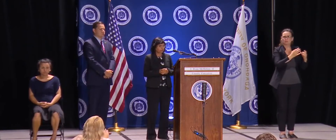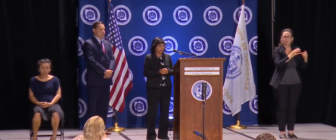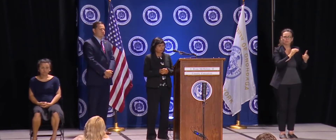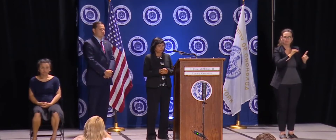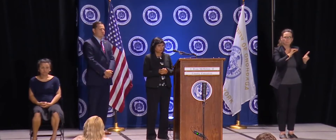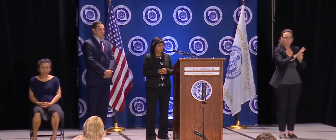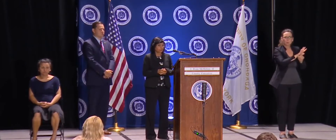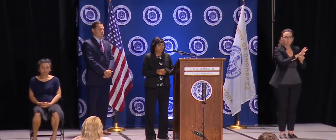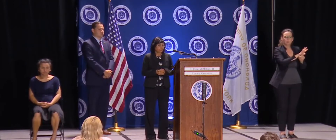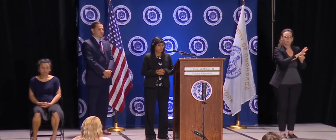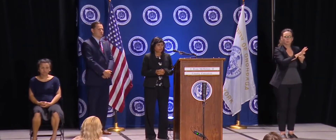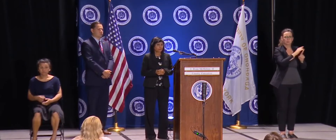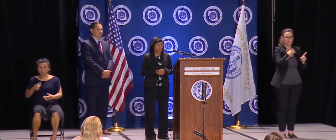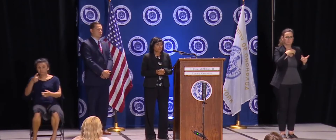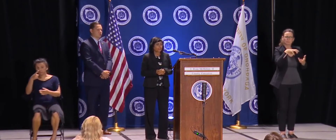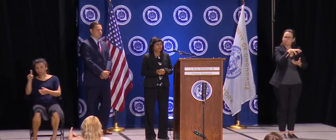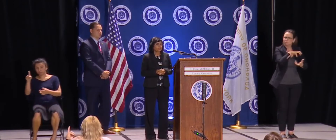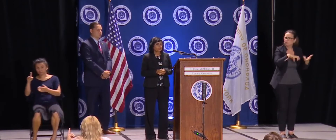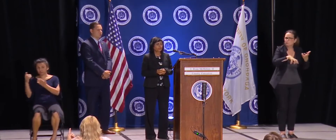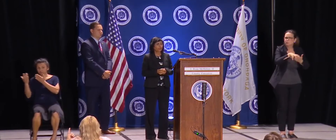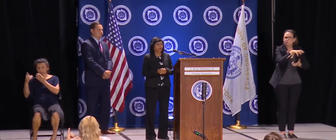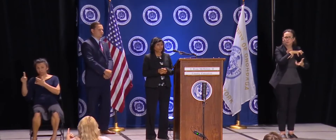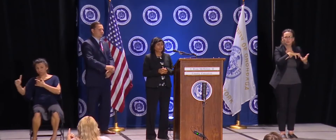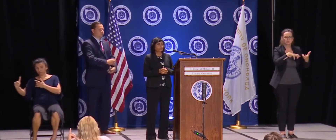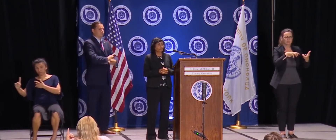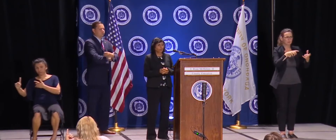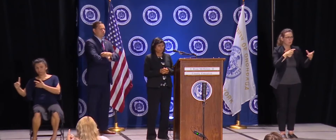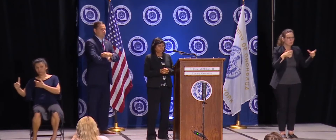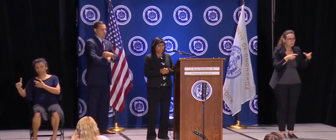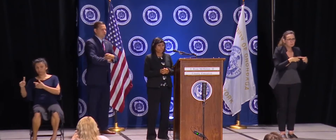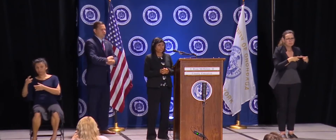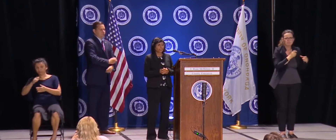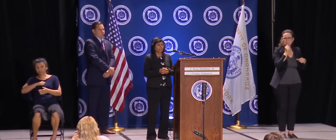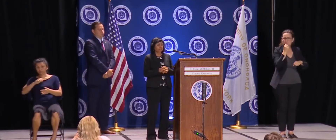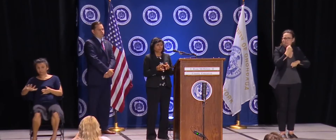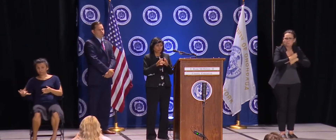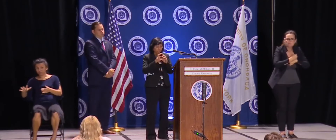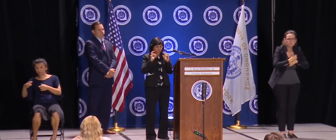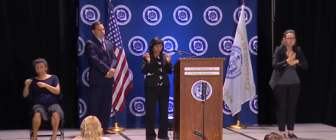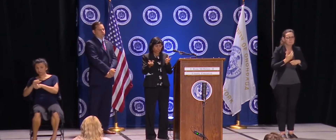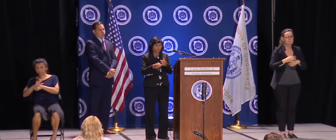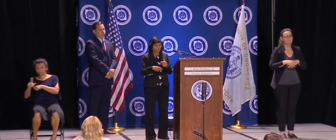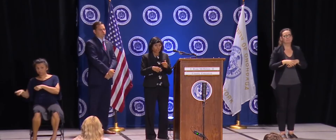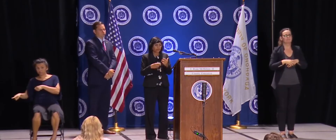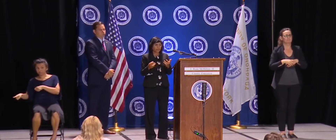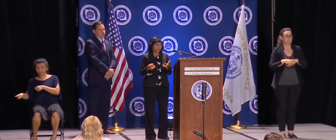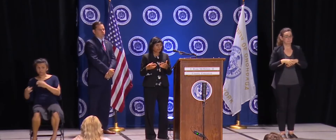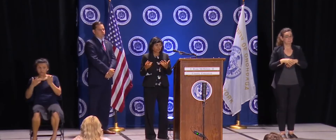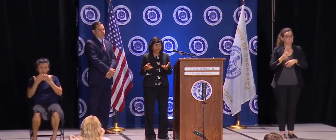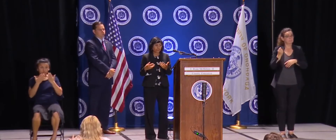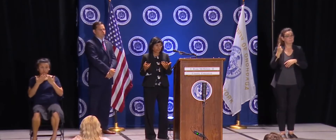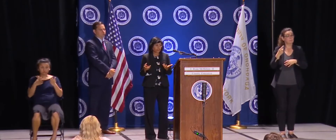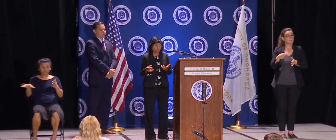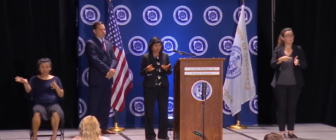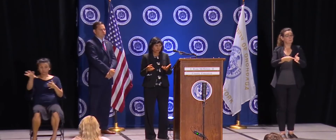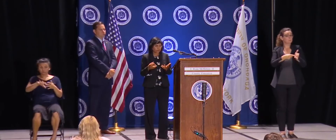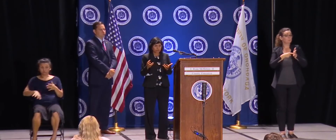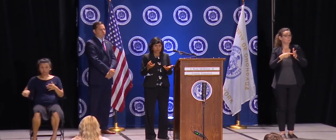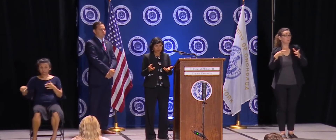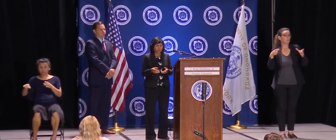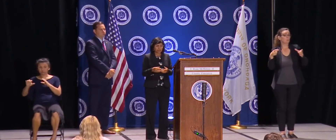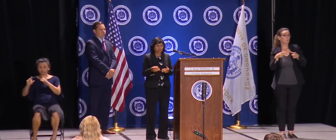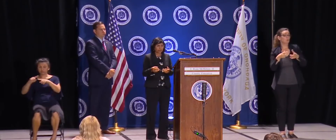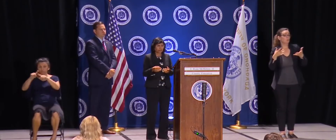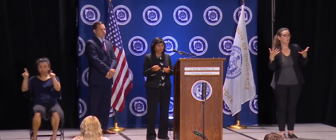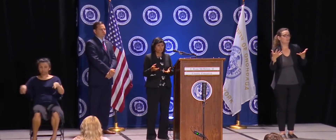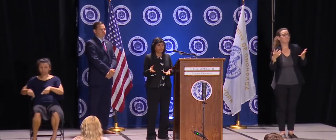I'm, we've gotten some different information today. So the, all the quarantine, the, the quarantine, if that, let's say, you know, I don't know,